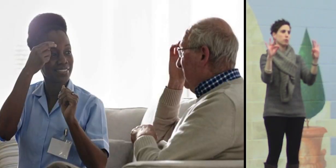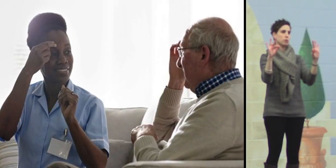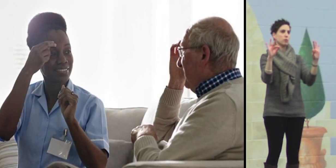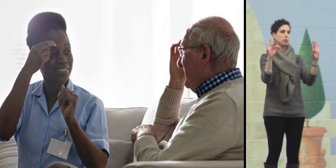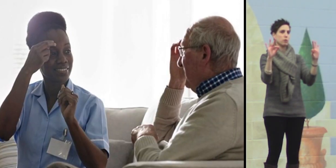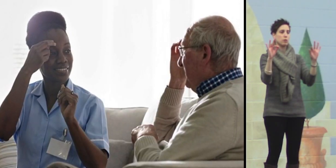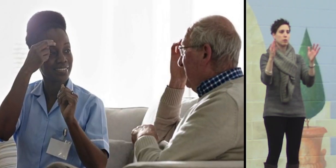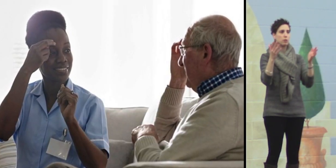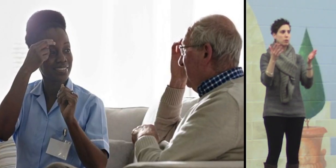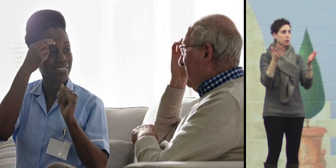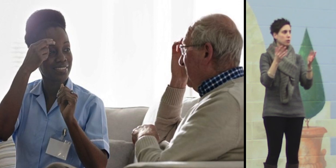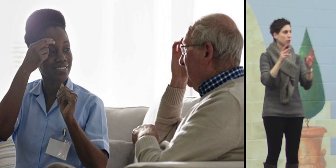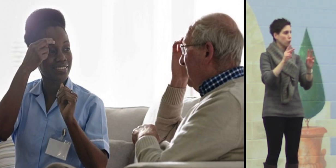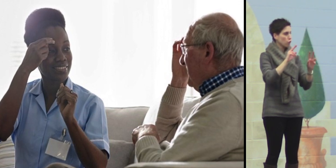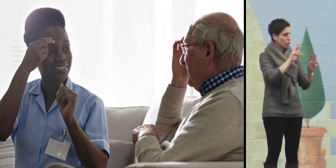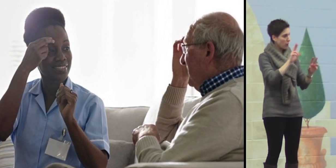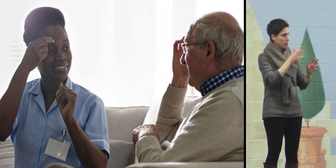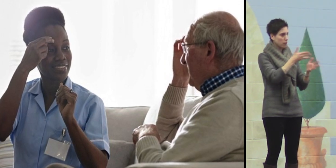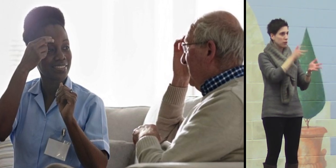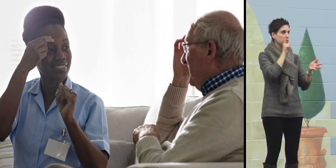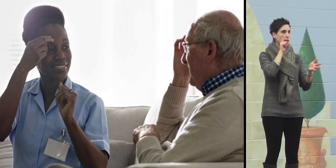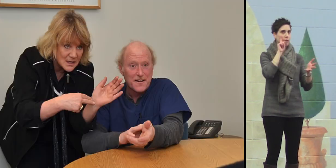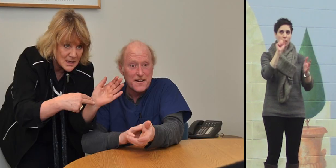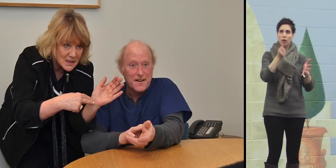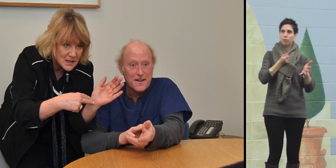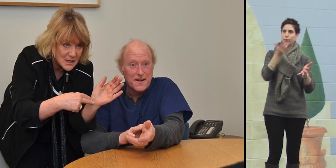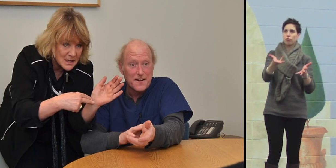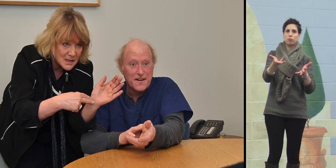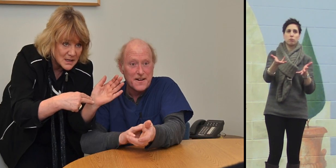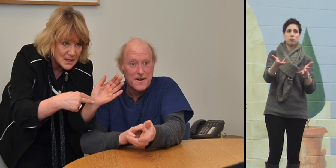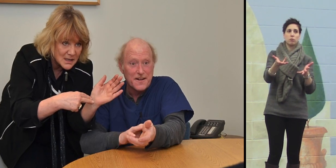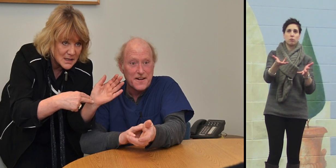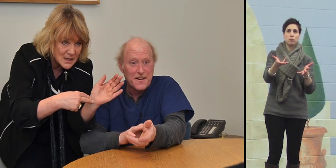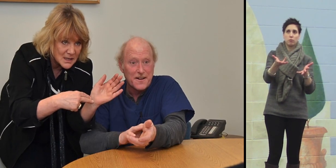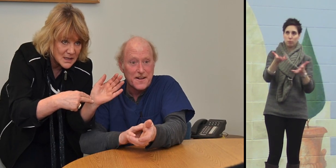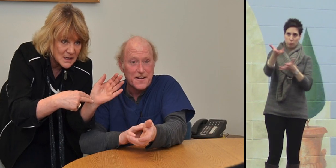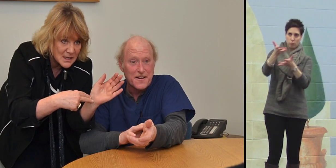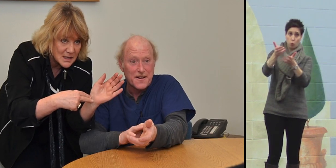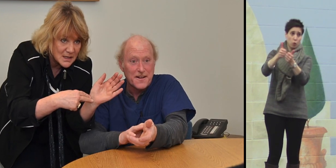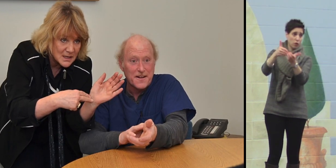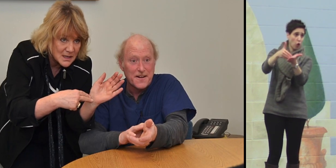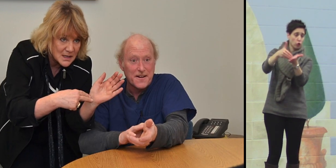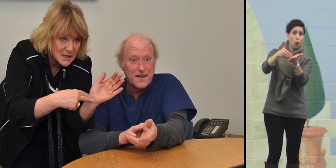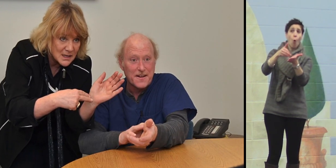People need to be able to communicate directly or work well with interpreters.